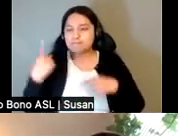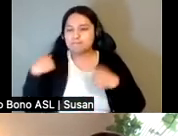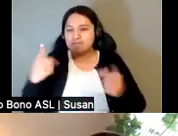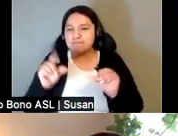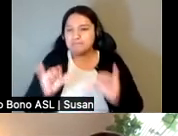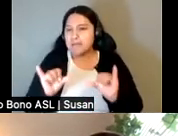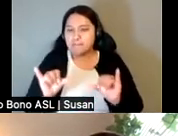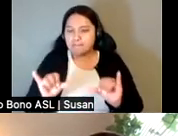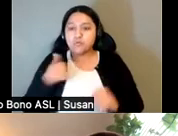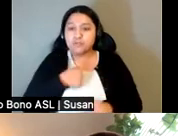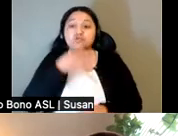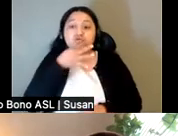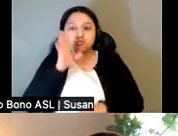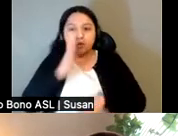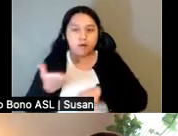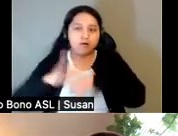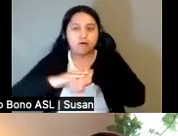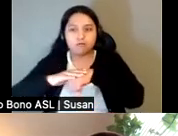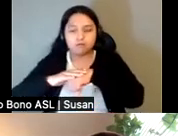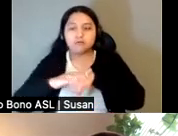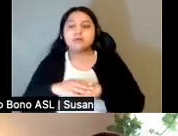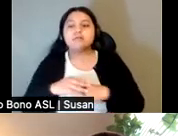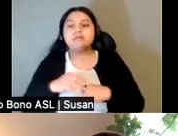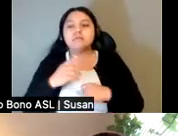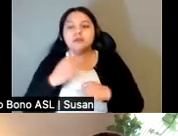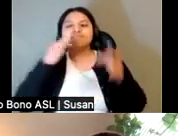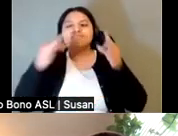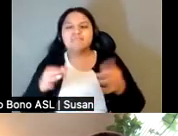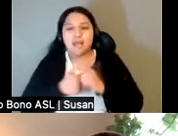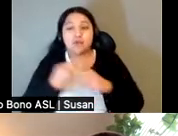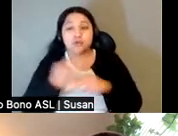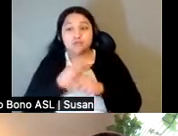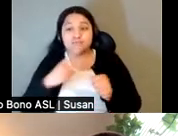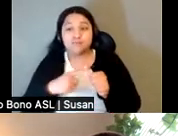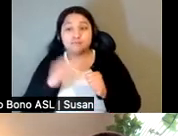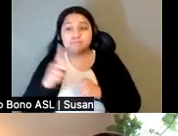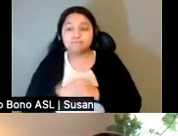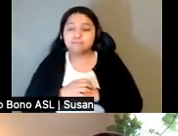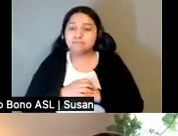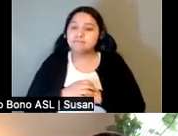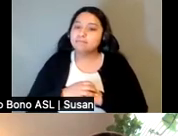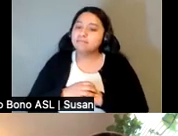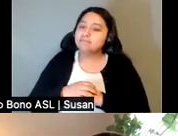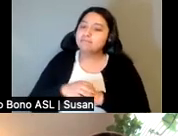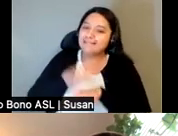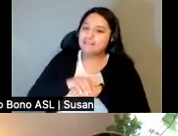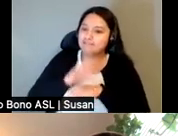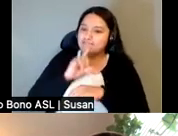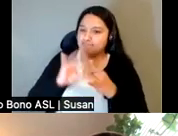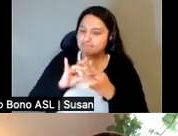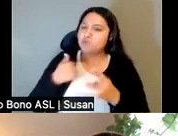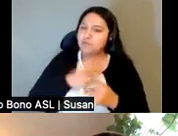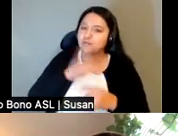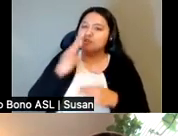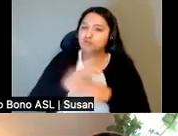la interpretación en un minuto, pero antes repasaremos cómo usar la tecnología. We'll be using the Zoom interpreting function, which you may